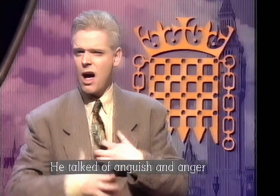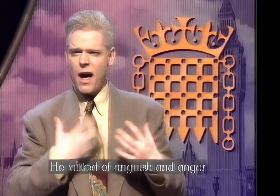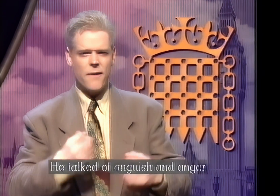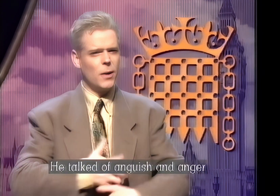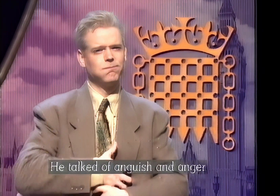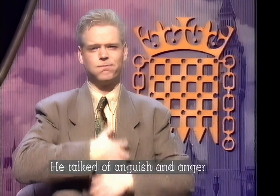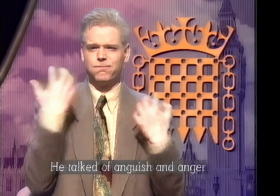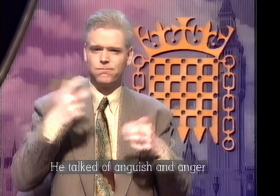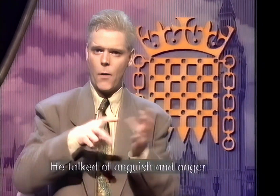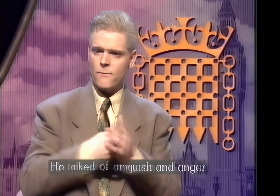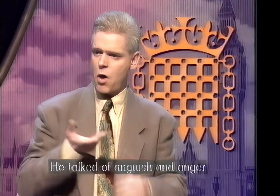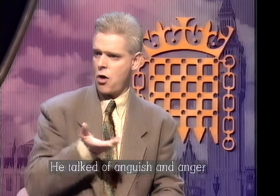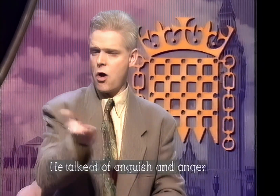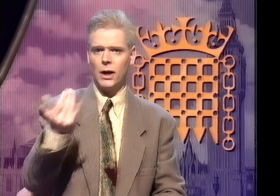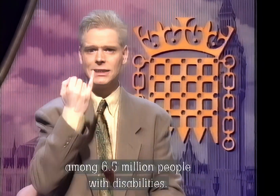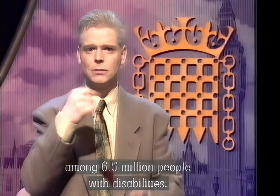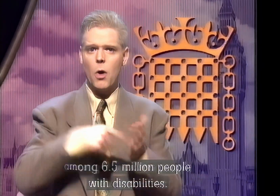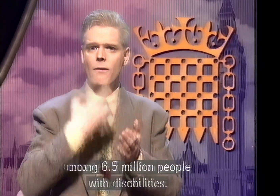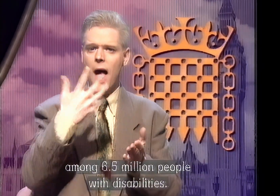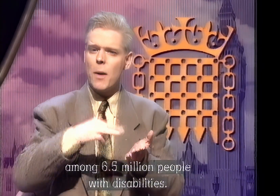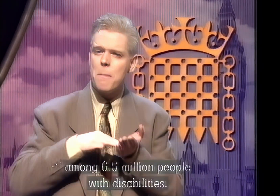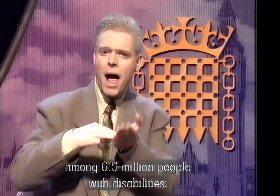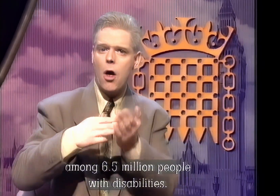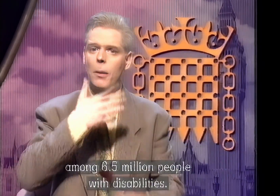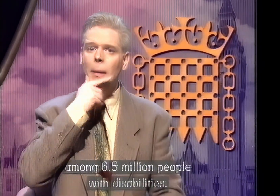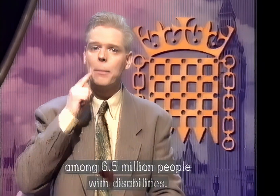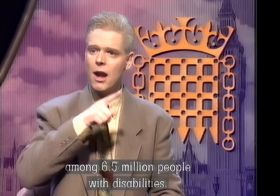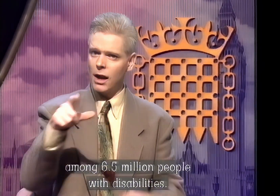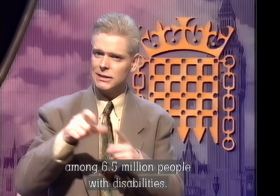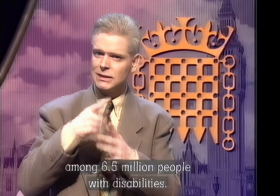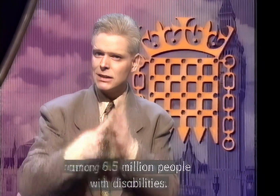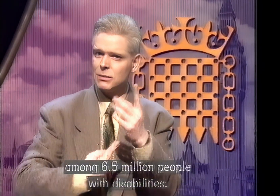He talked of anguish and anger among six and a half million people with disabilities.